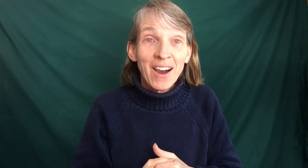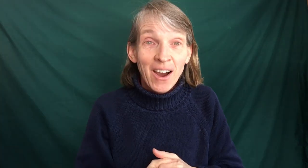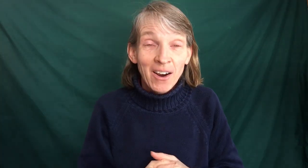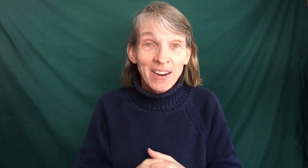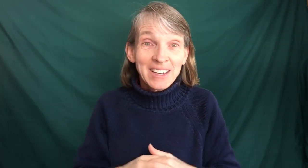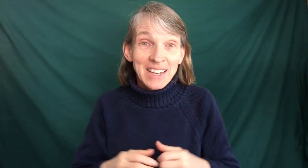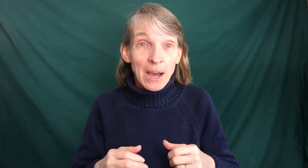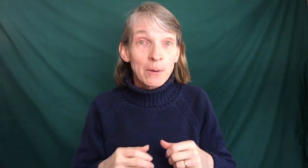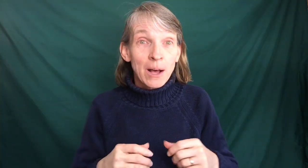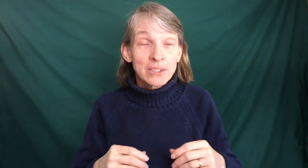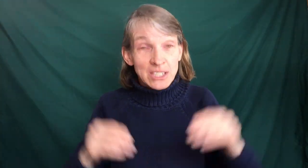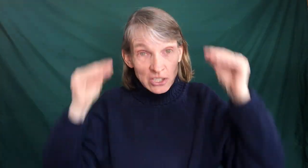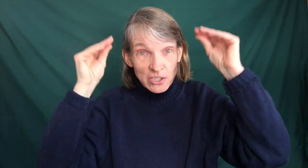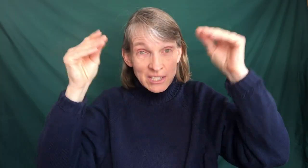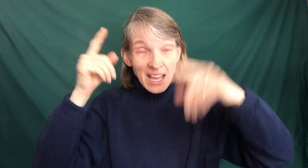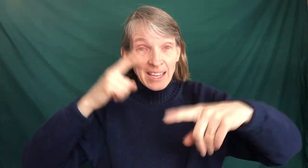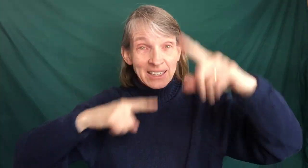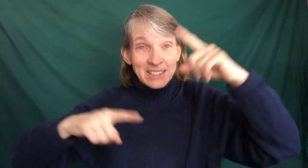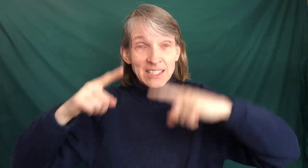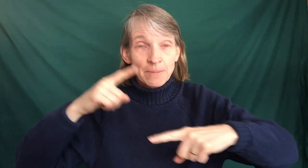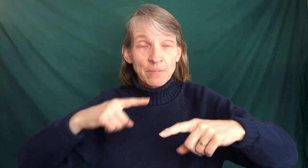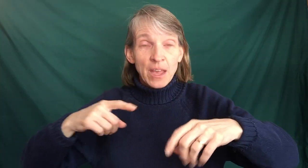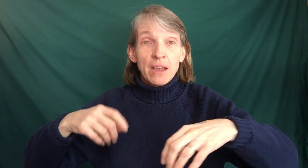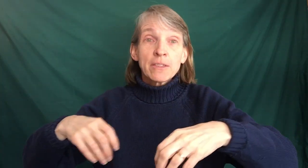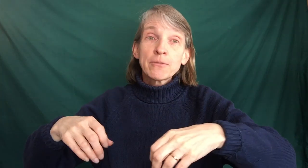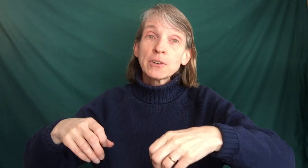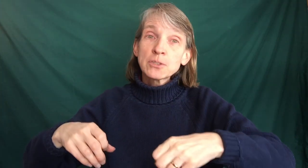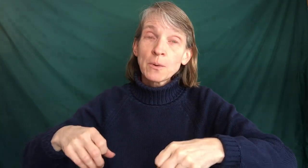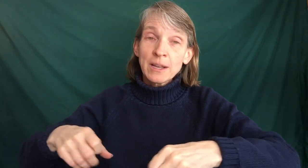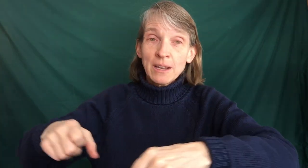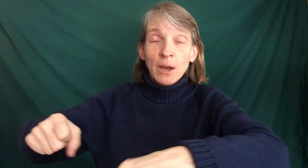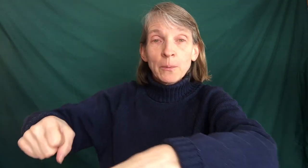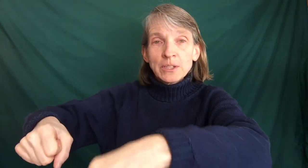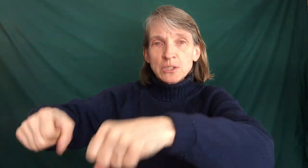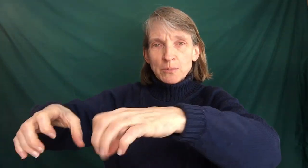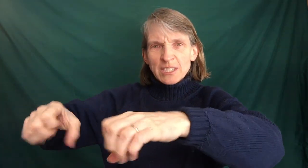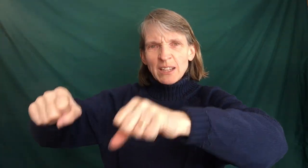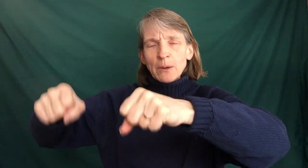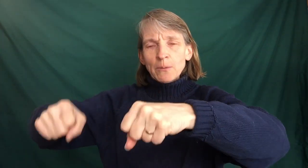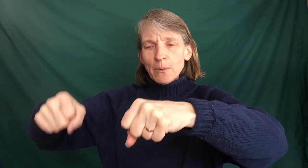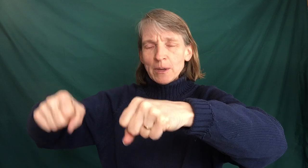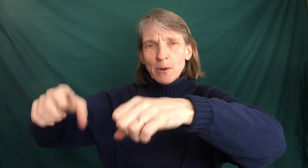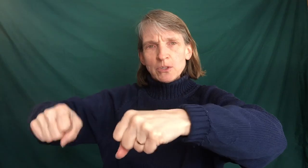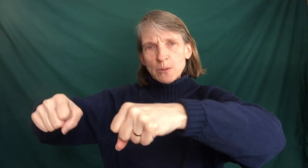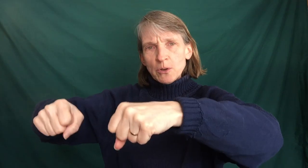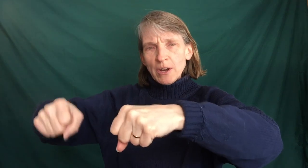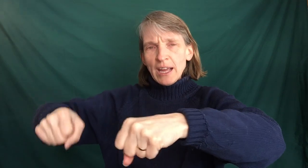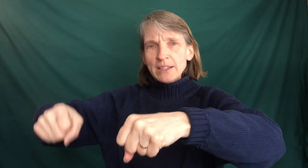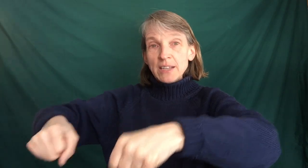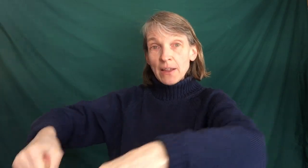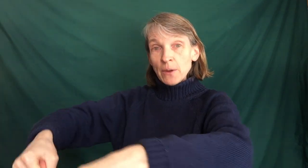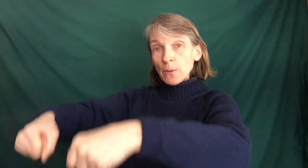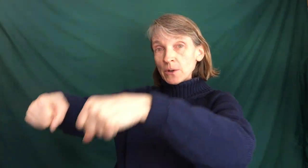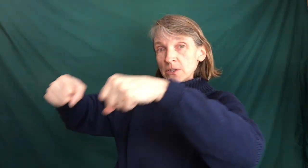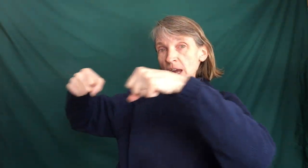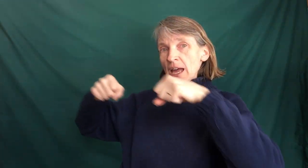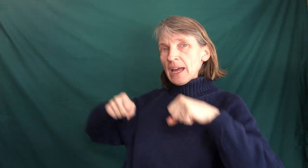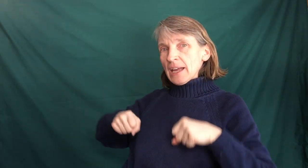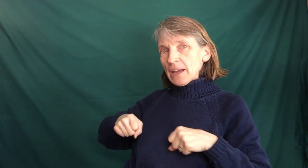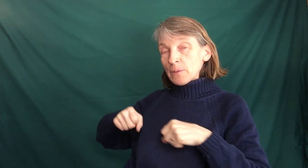All right now I'll teach you the signs. The first one we just pretend like we're rowing a boat so you put your hands on the oars and